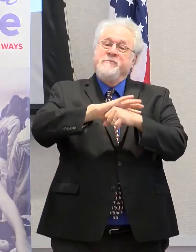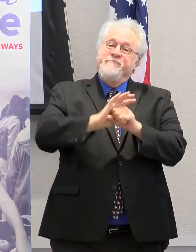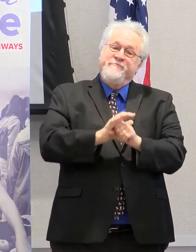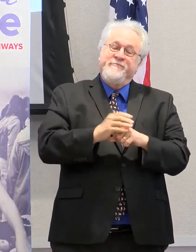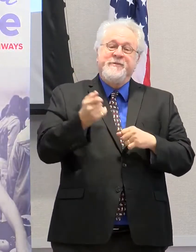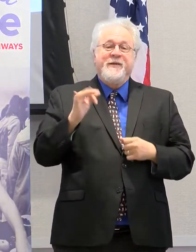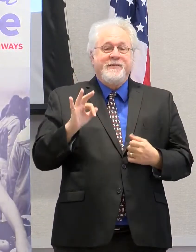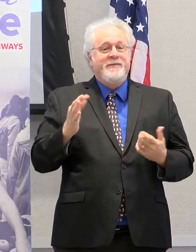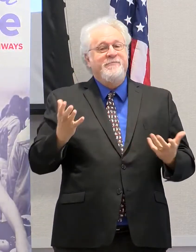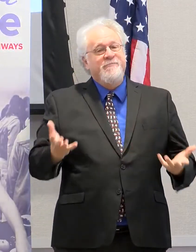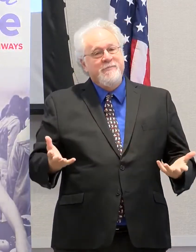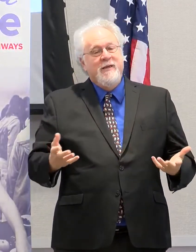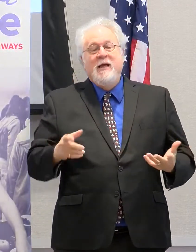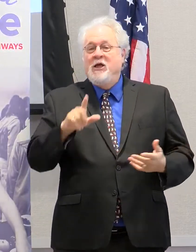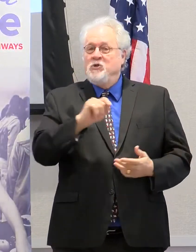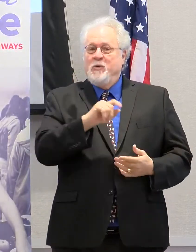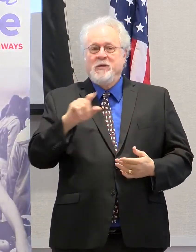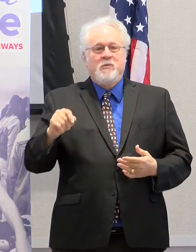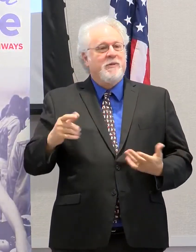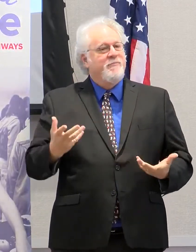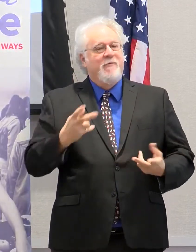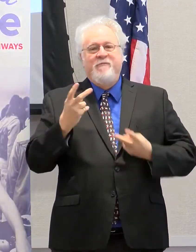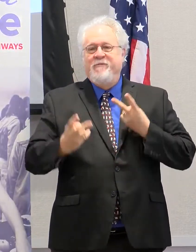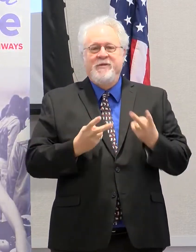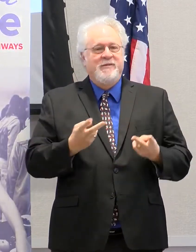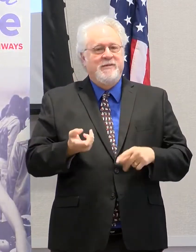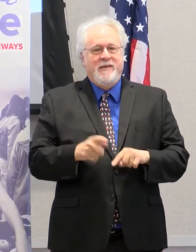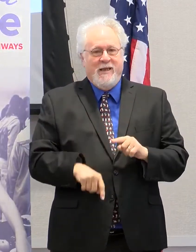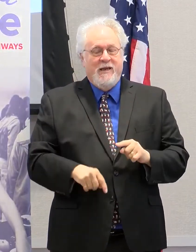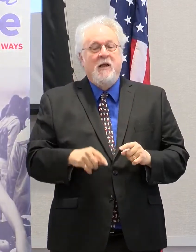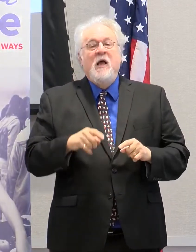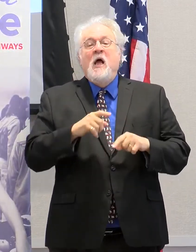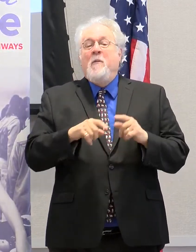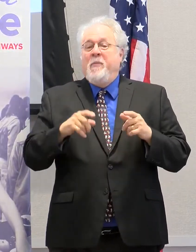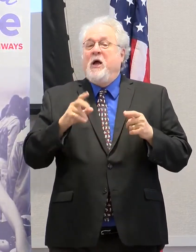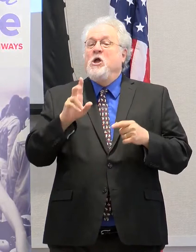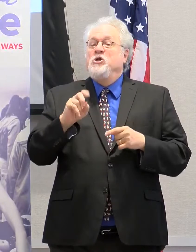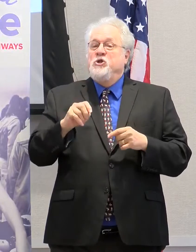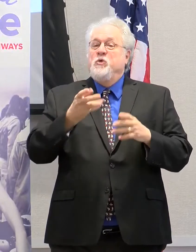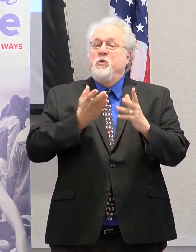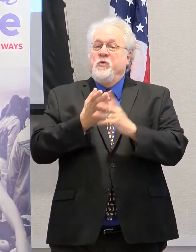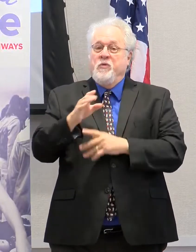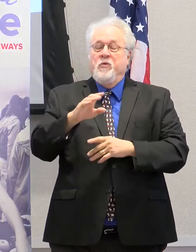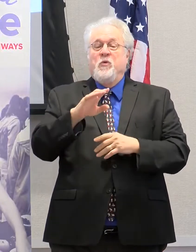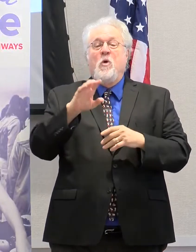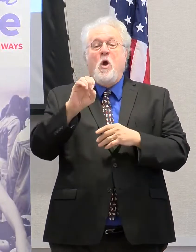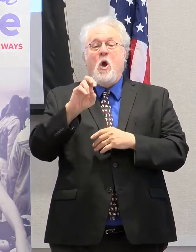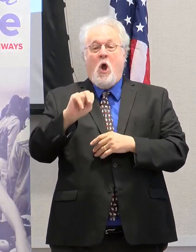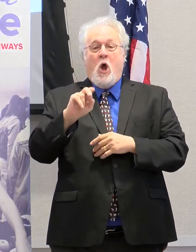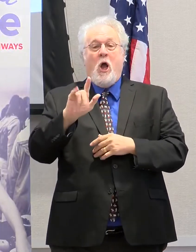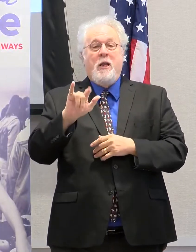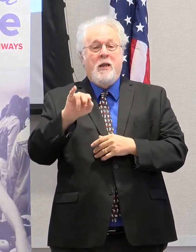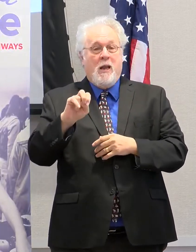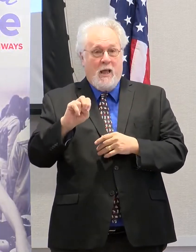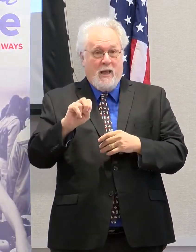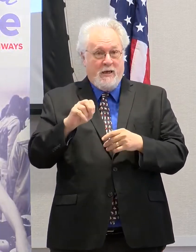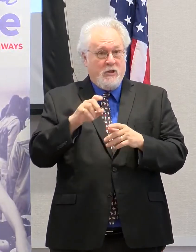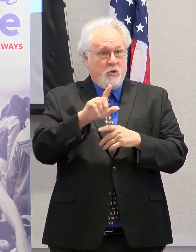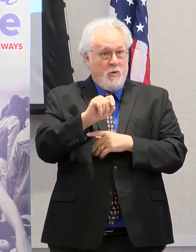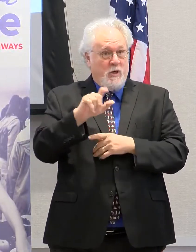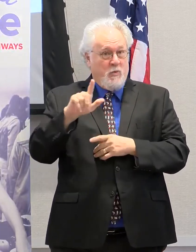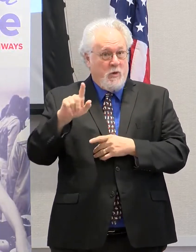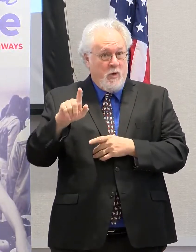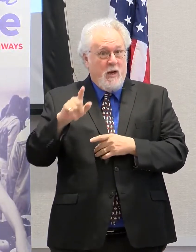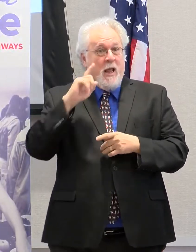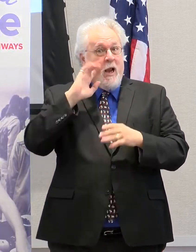campus visits didn't happen in 2020. We're reimagining them as virtual experiences in 2021, and hopefully by